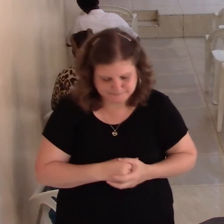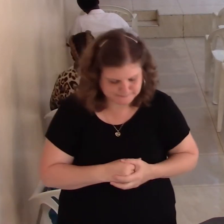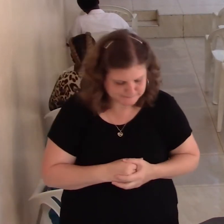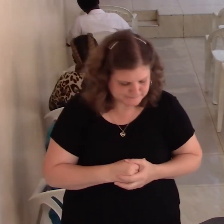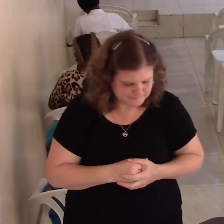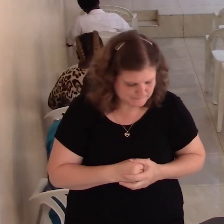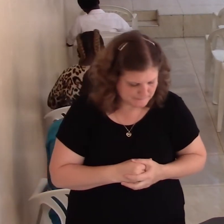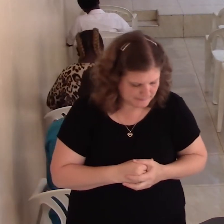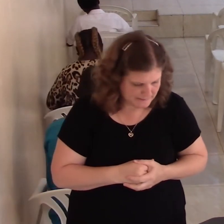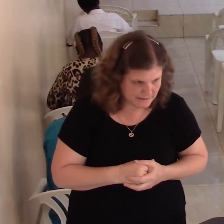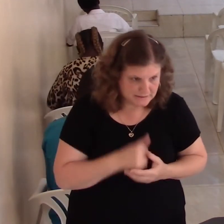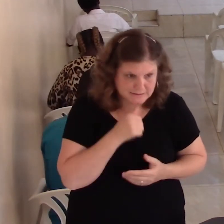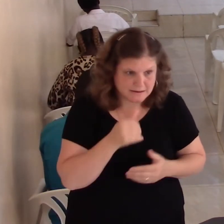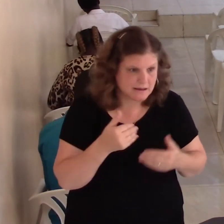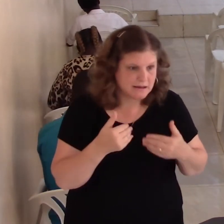This doesn't have to mean that they're your enemy.